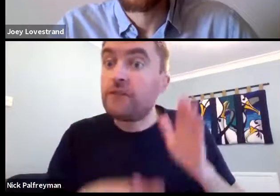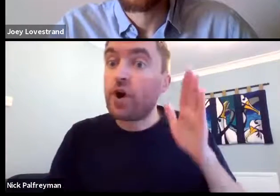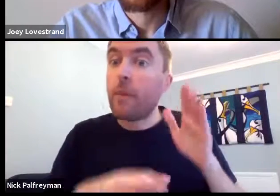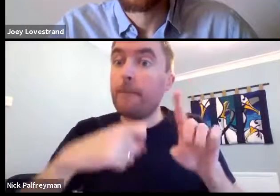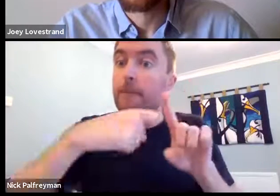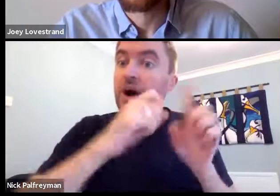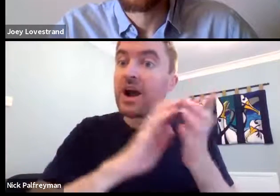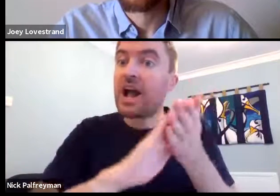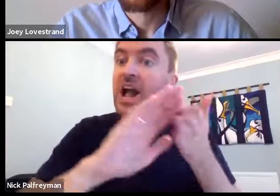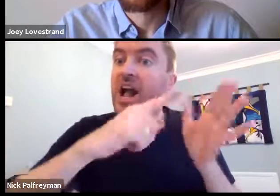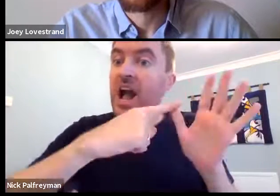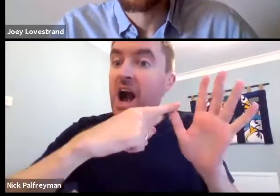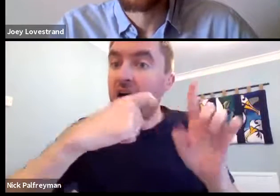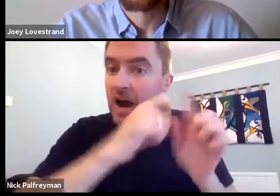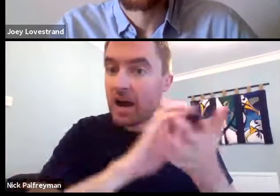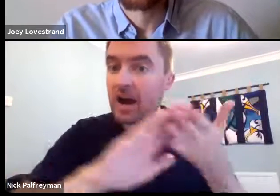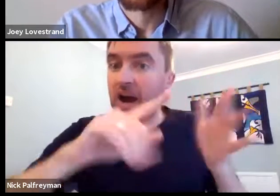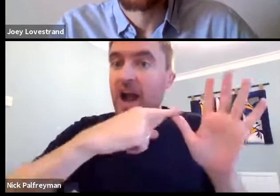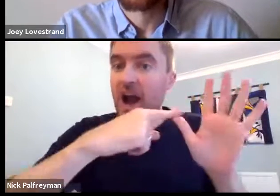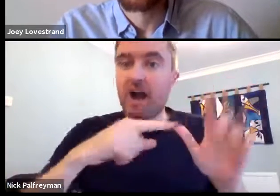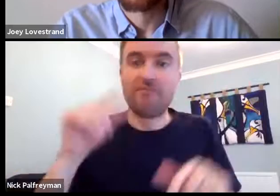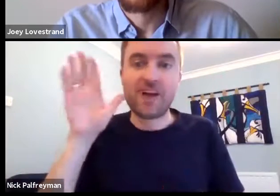So are there any more questions?